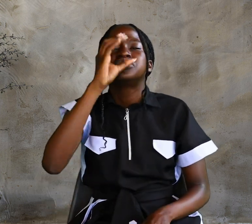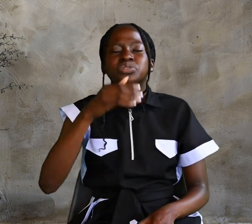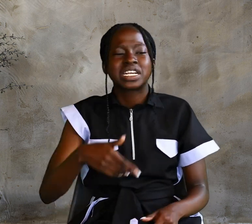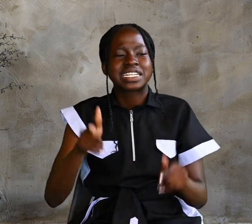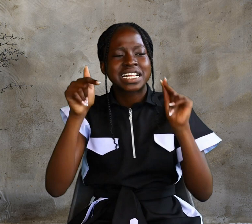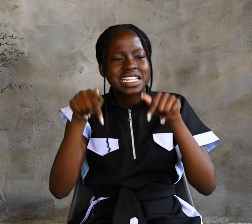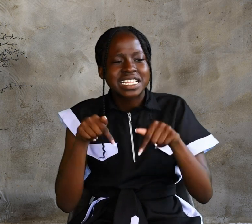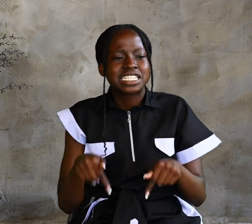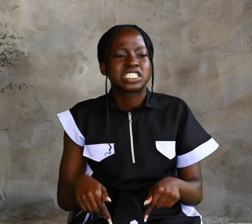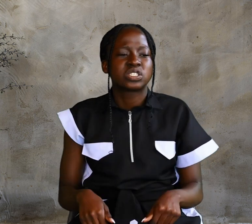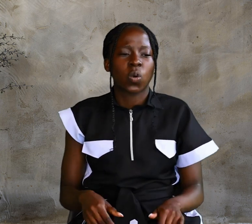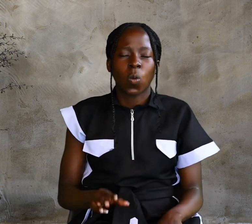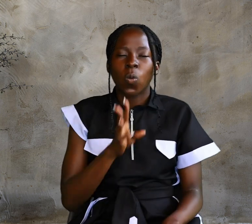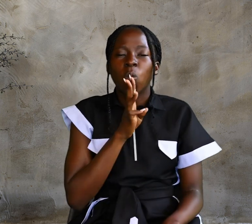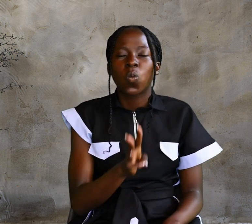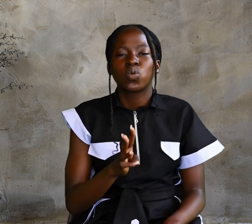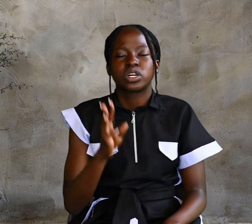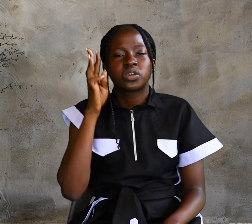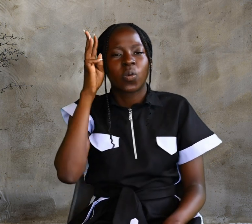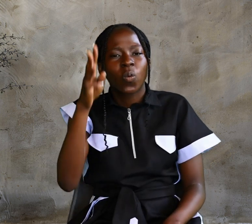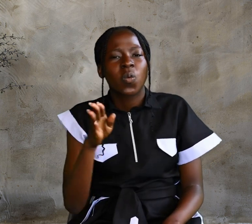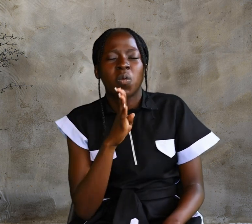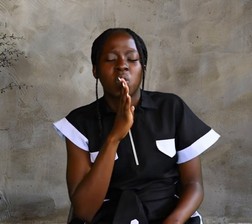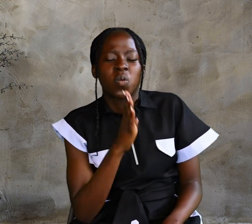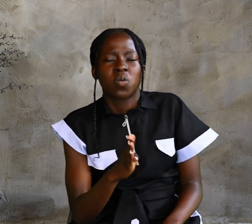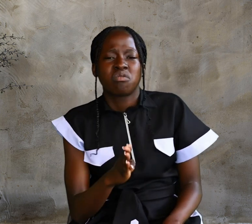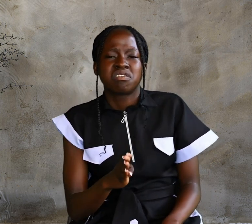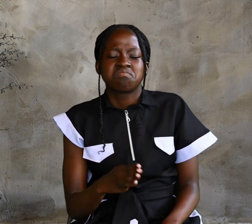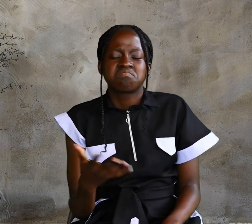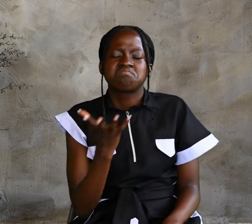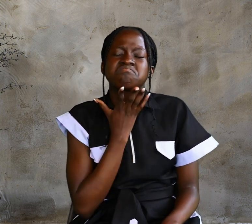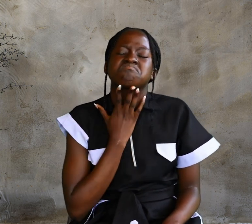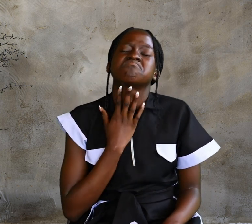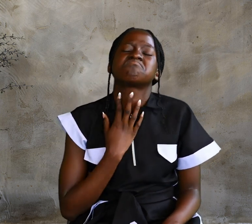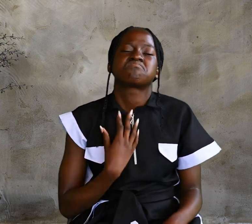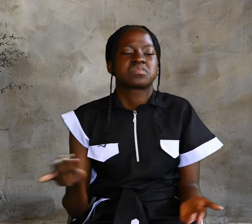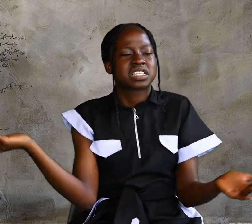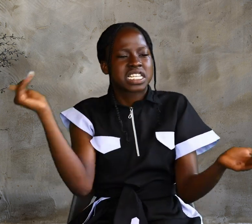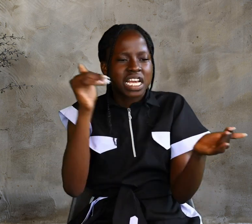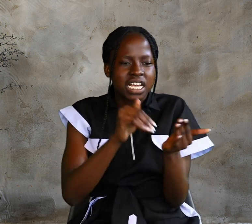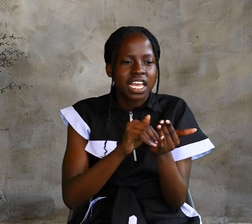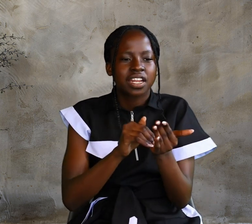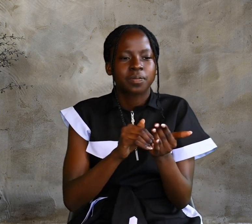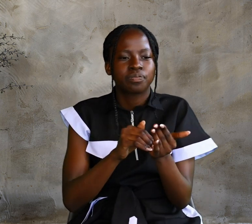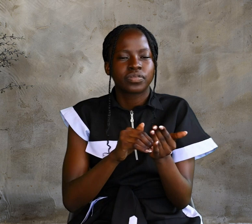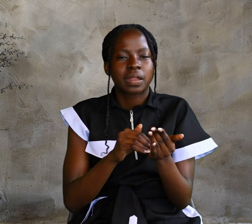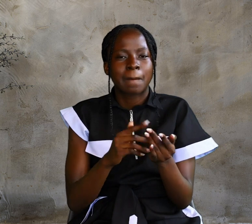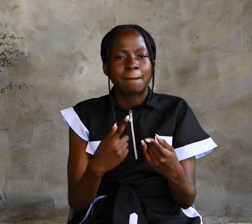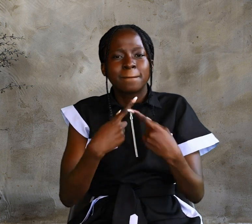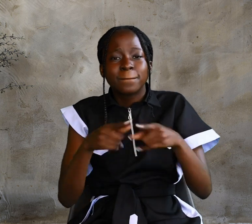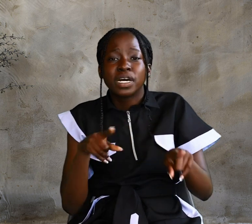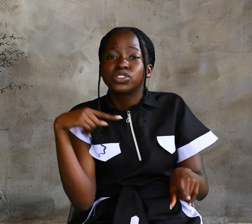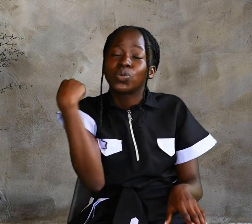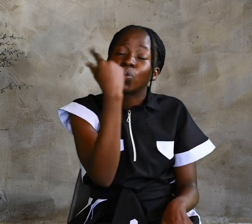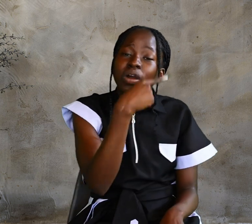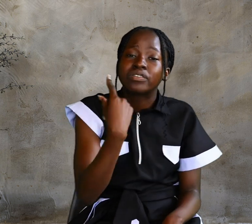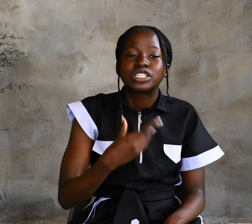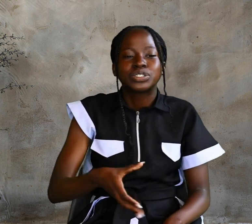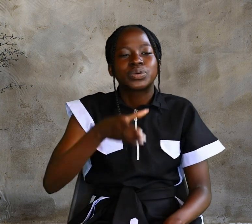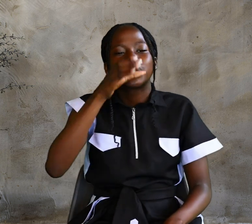Everyone who drinks this water will be thirsty again, But whoever drinks